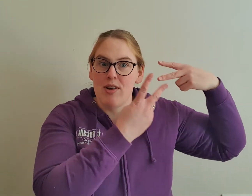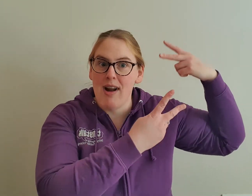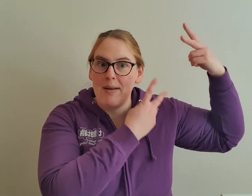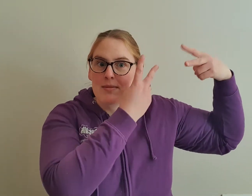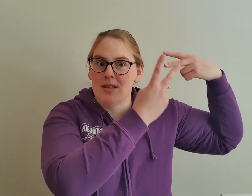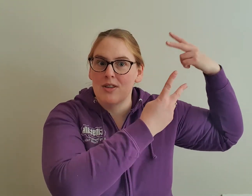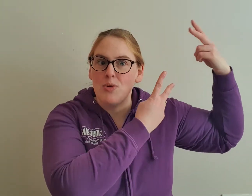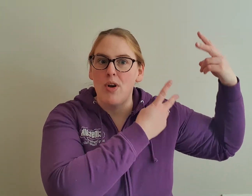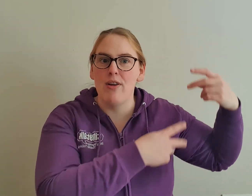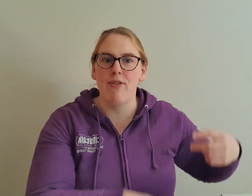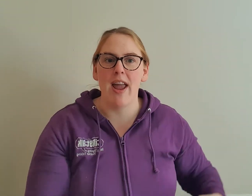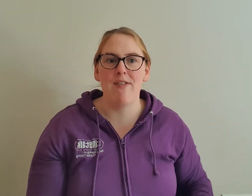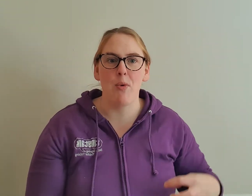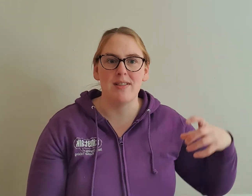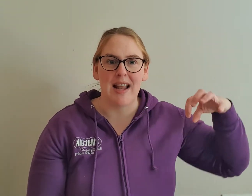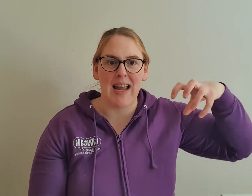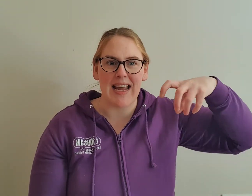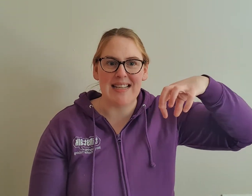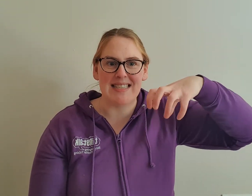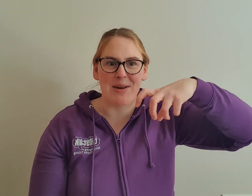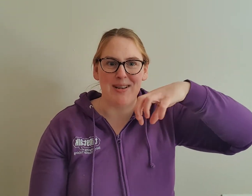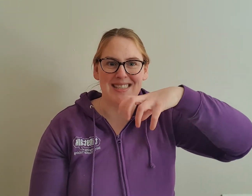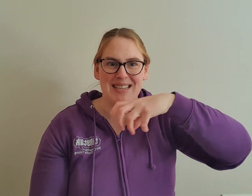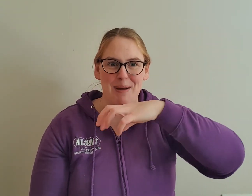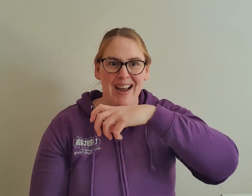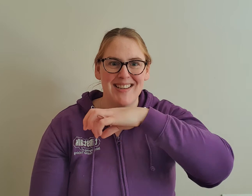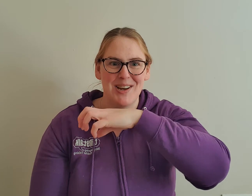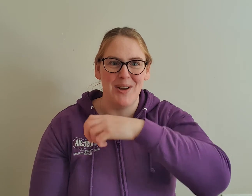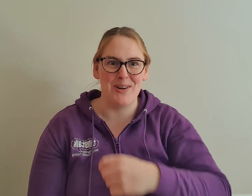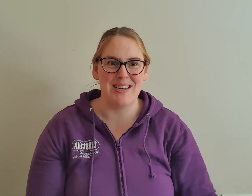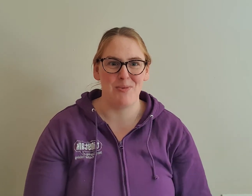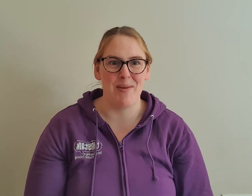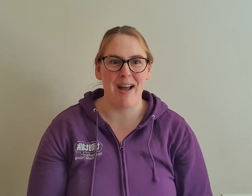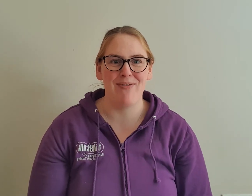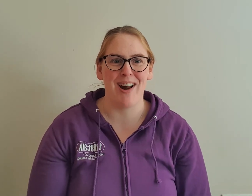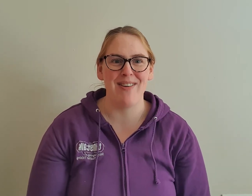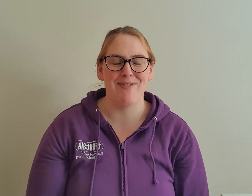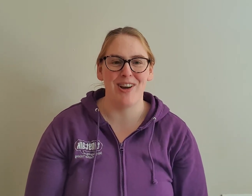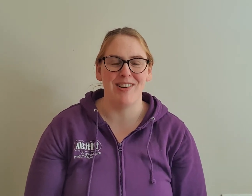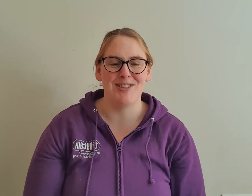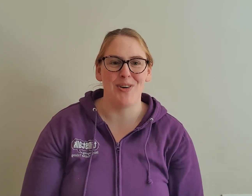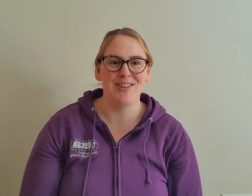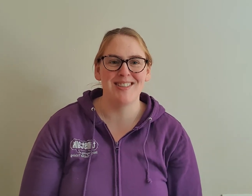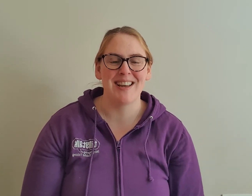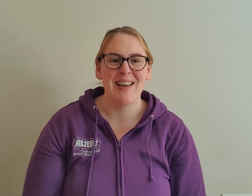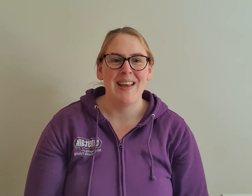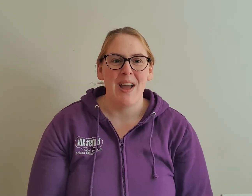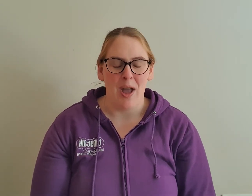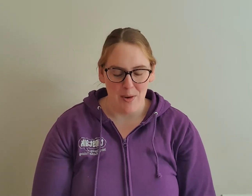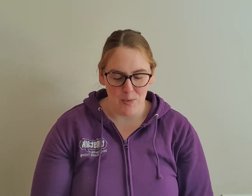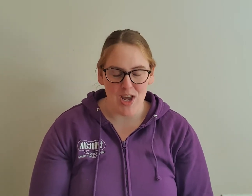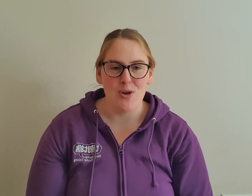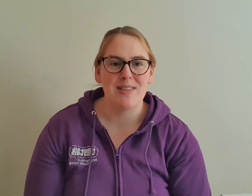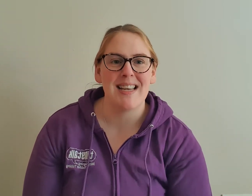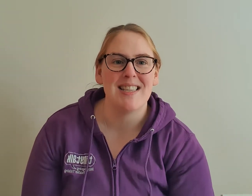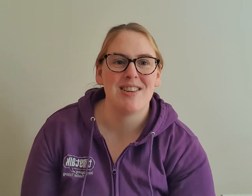rhymes. So all your favourite ones like Incy Wincy Spider which is one of my favourite songs. We use sensory